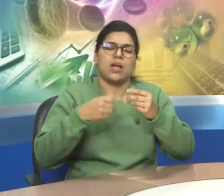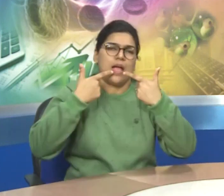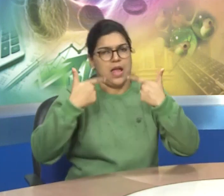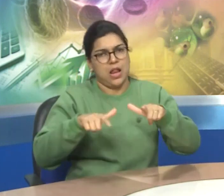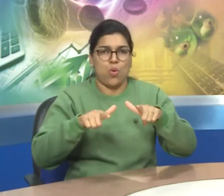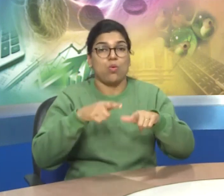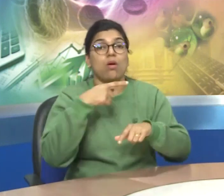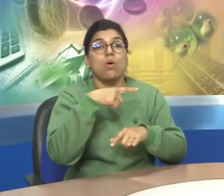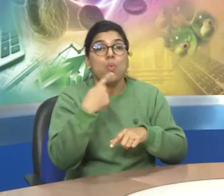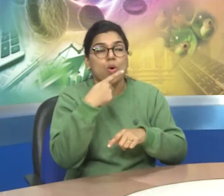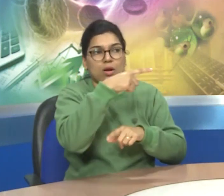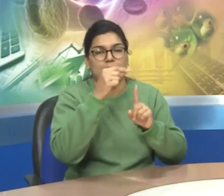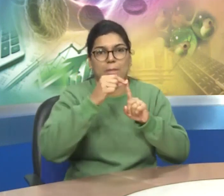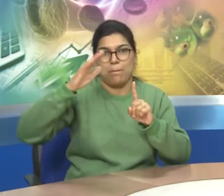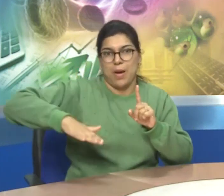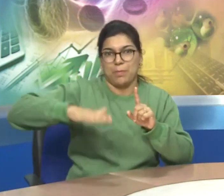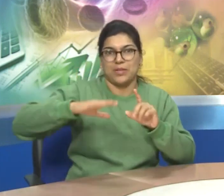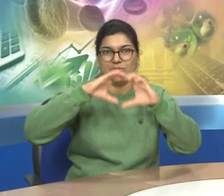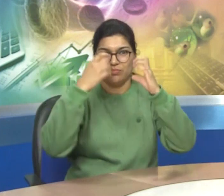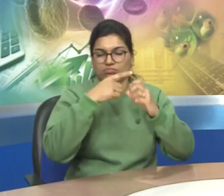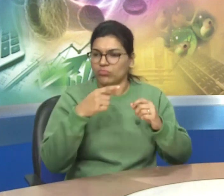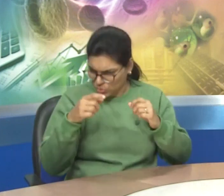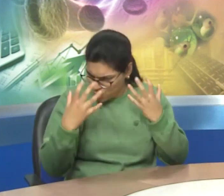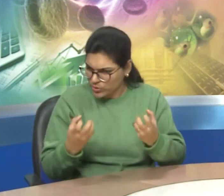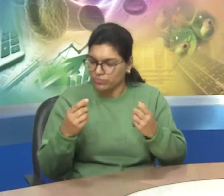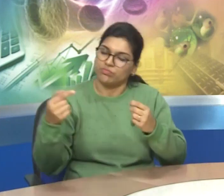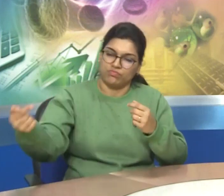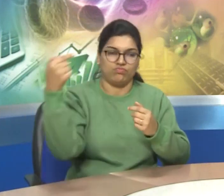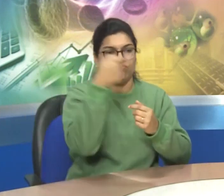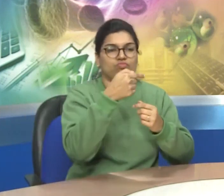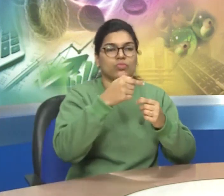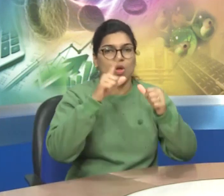that is residuary powers are vested with the parliament